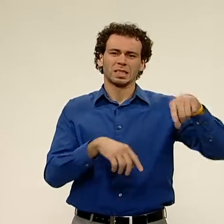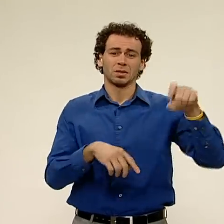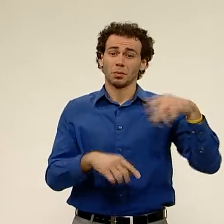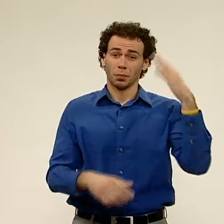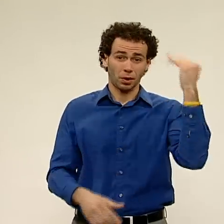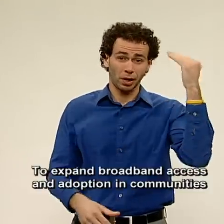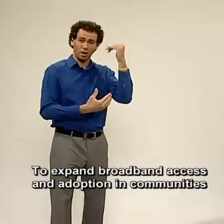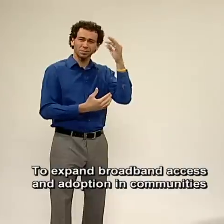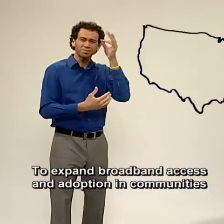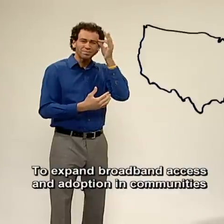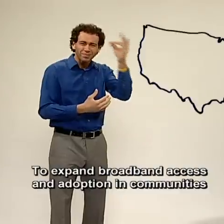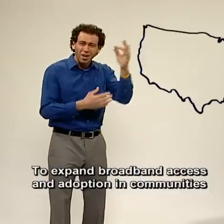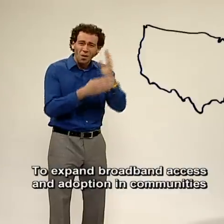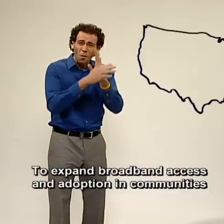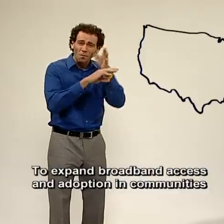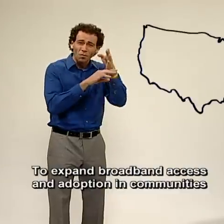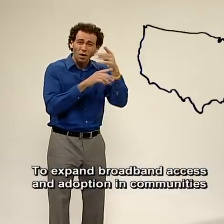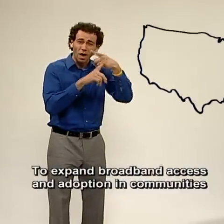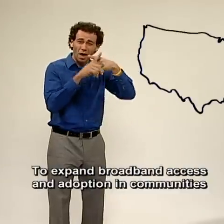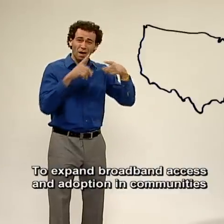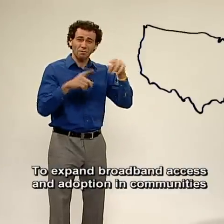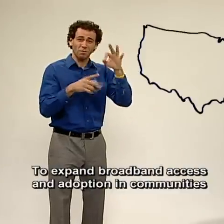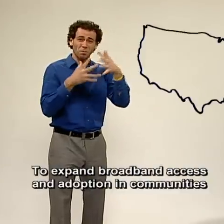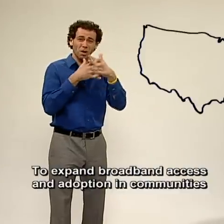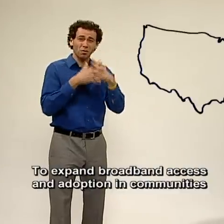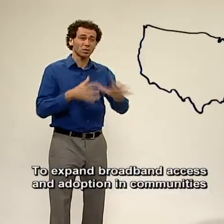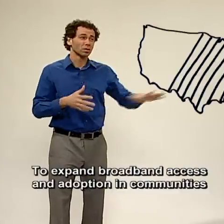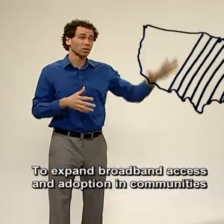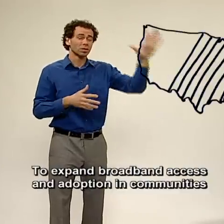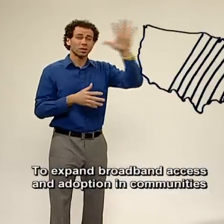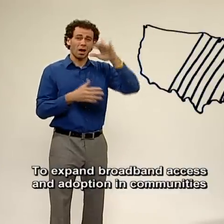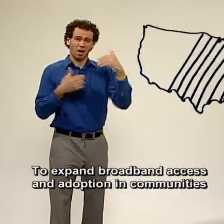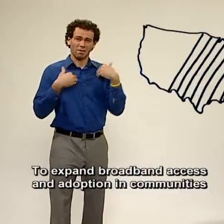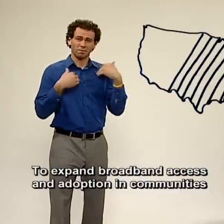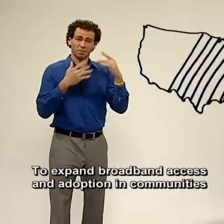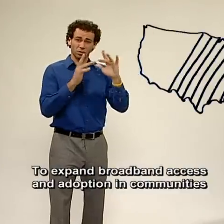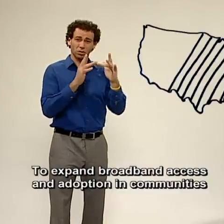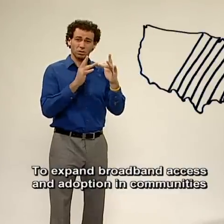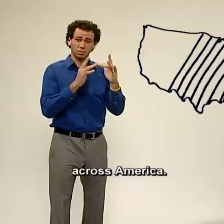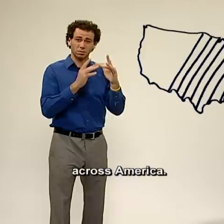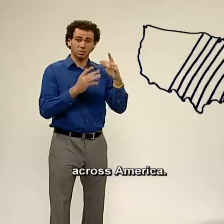To expand broadband access and adoption in communities across America,